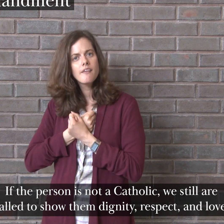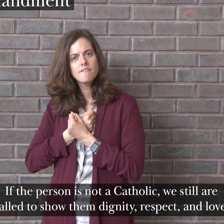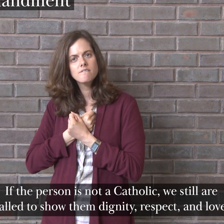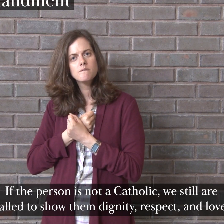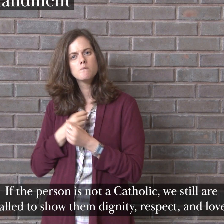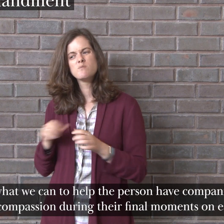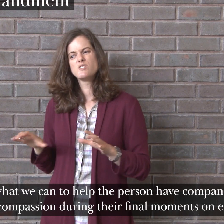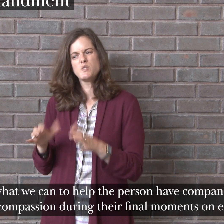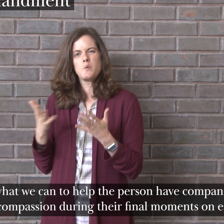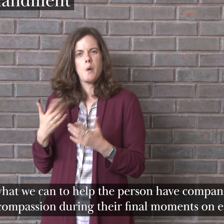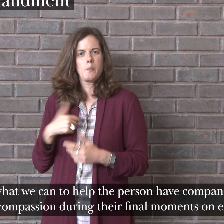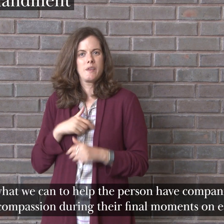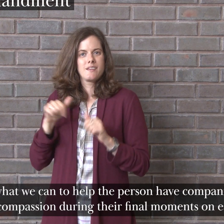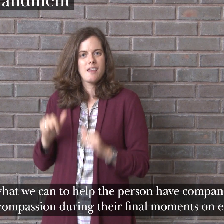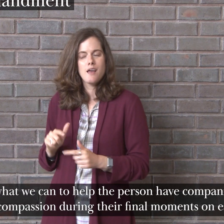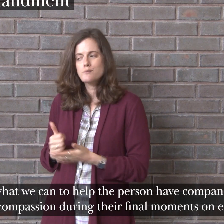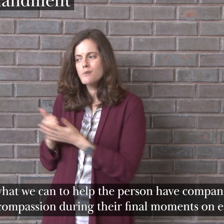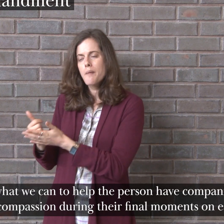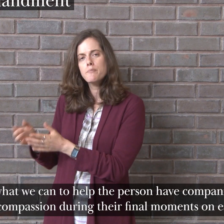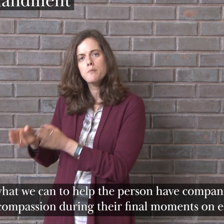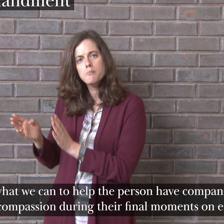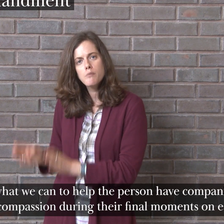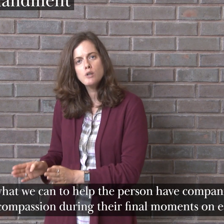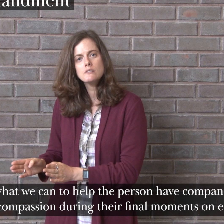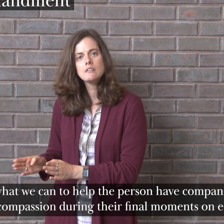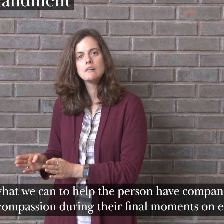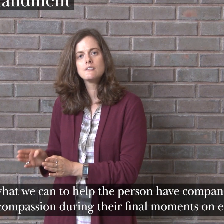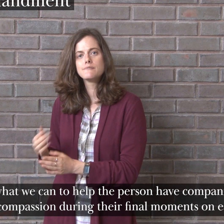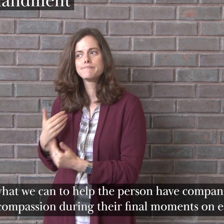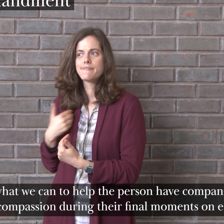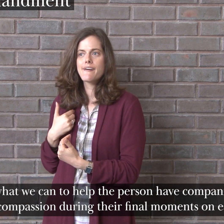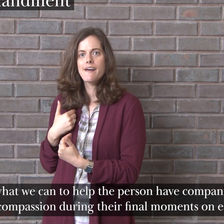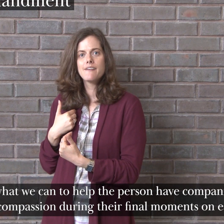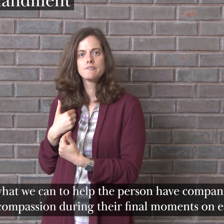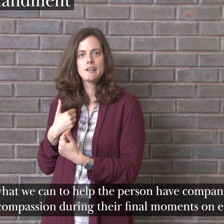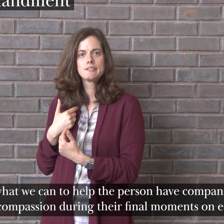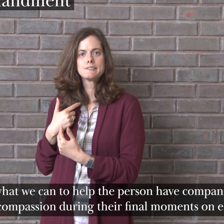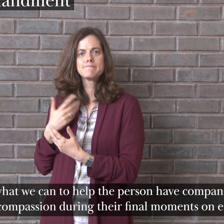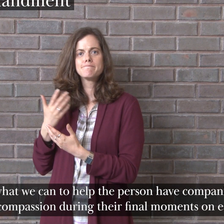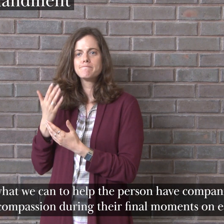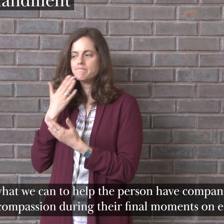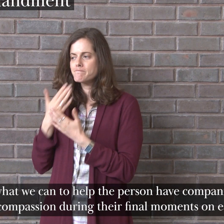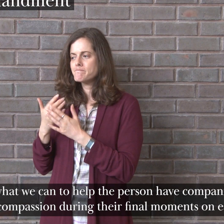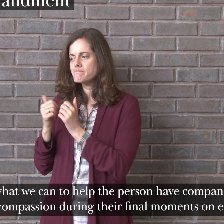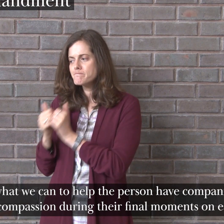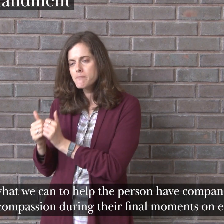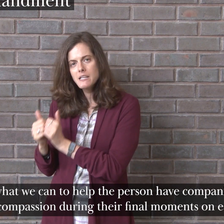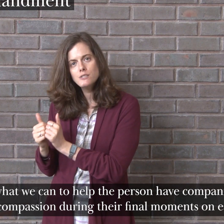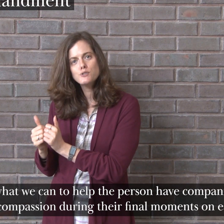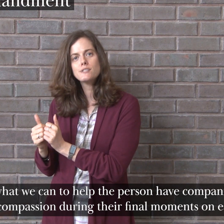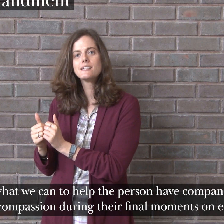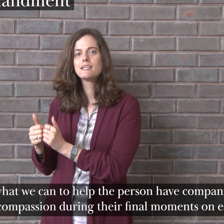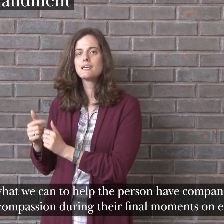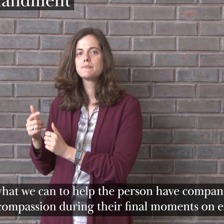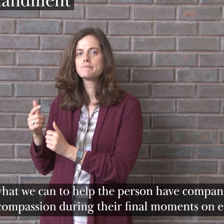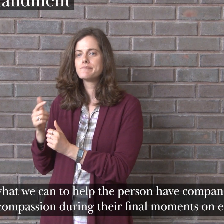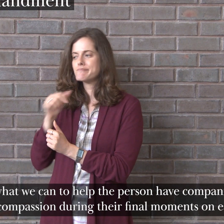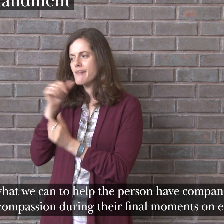Doing what we can to help the person have companionship and compassion during their final moments